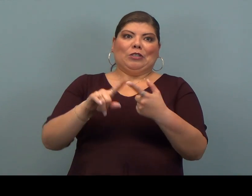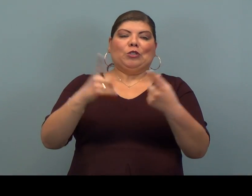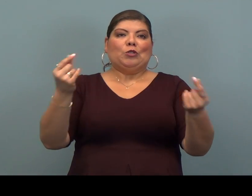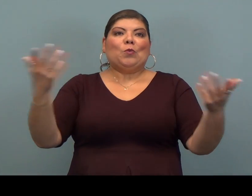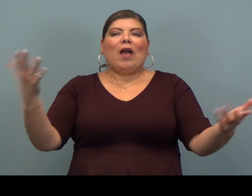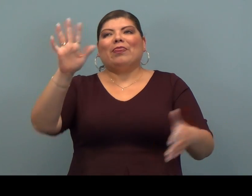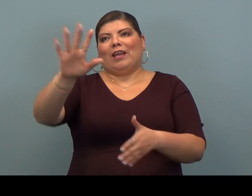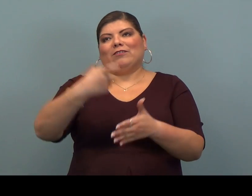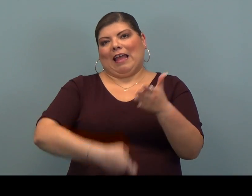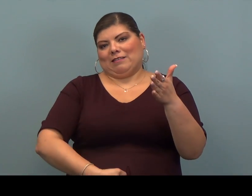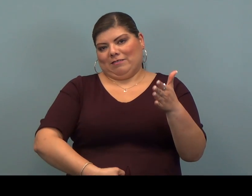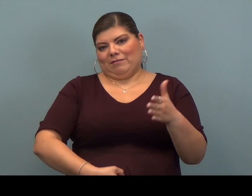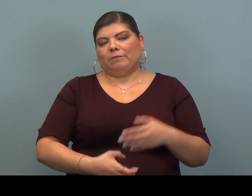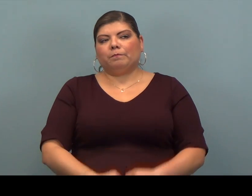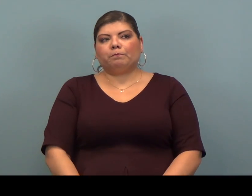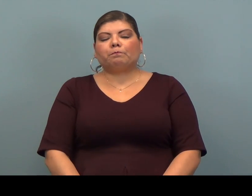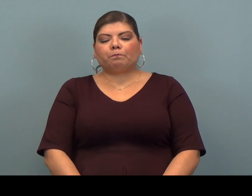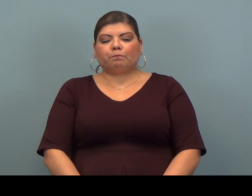taxes done.